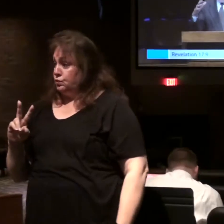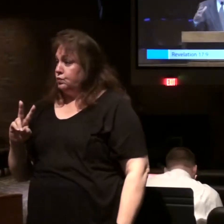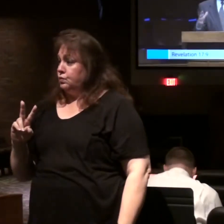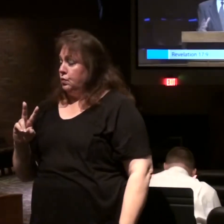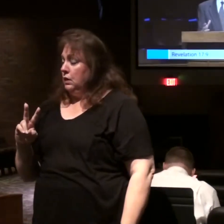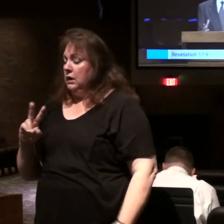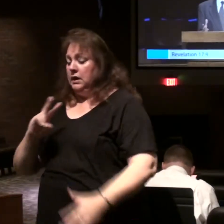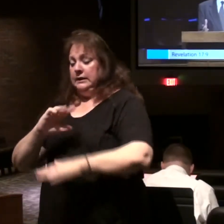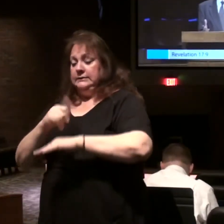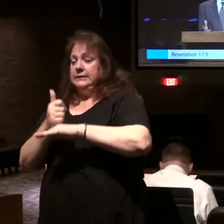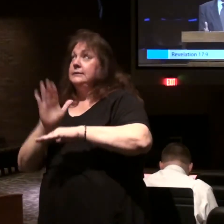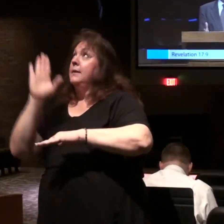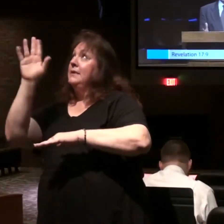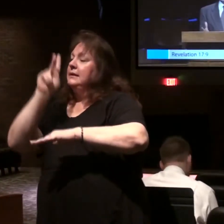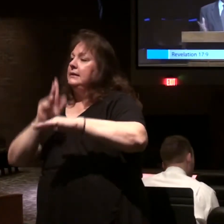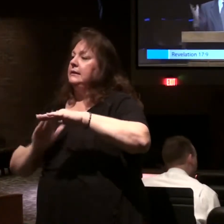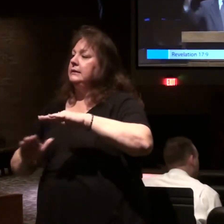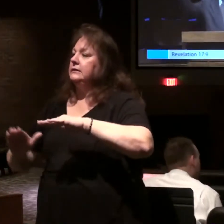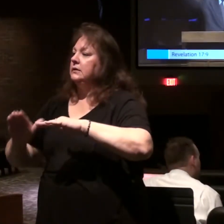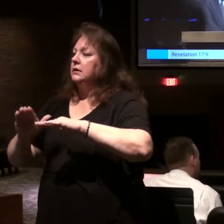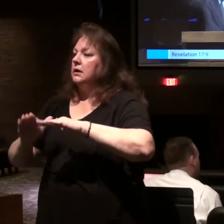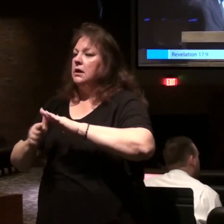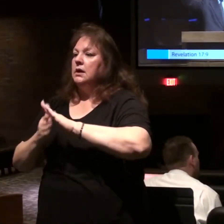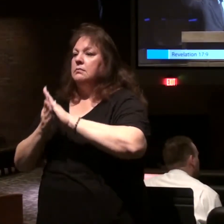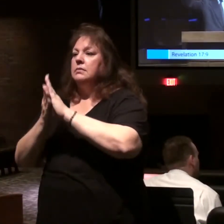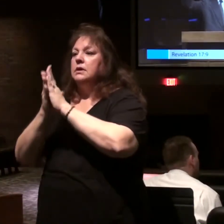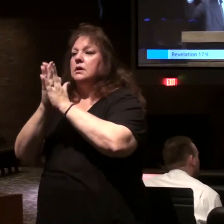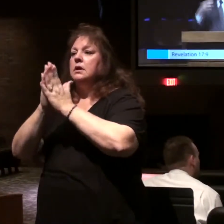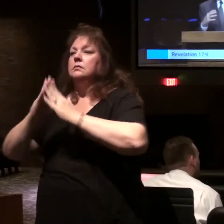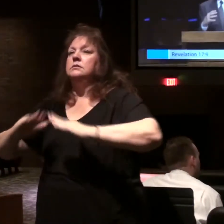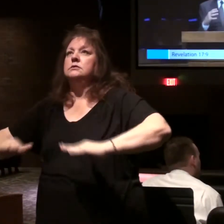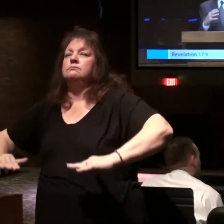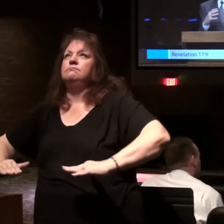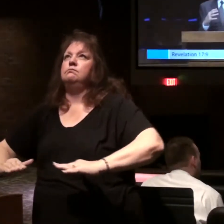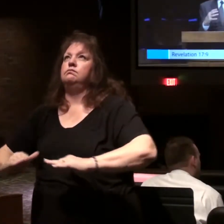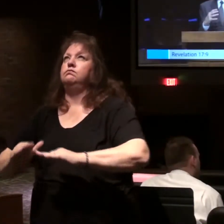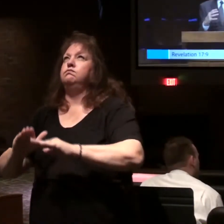and establishes his kingdom it grows into a great mountain